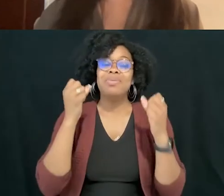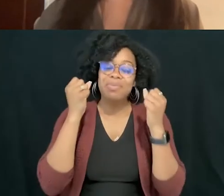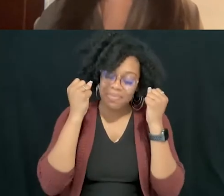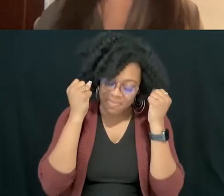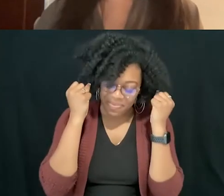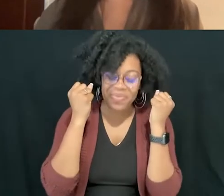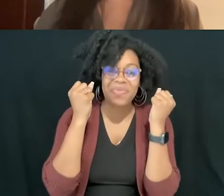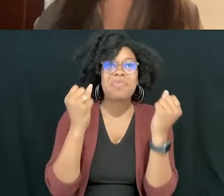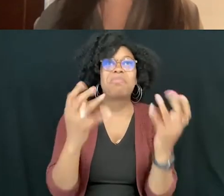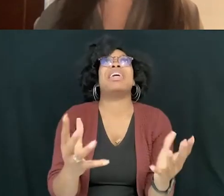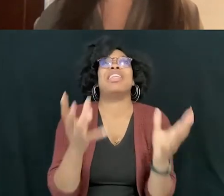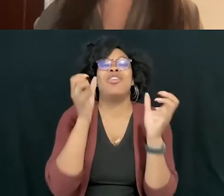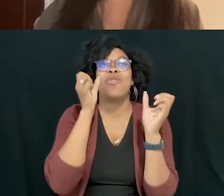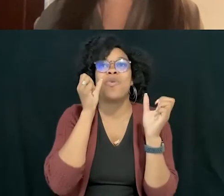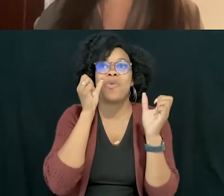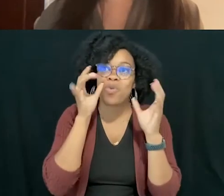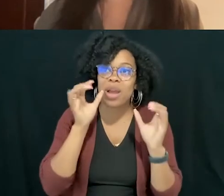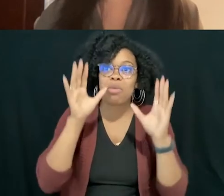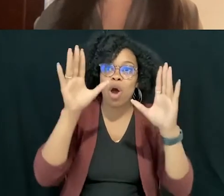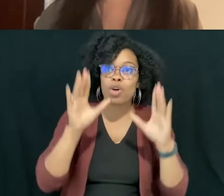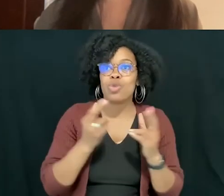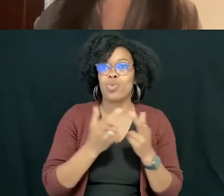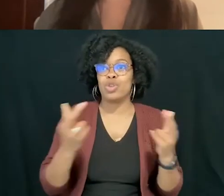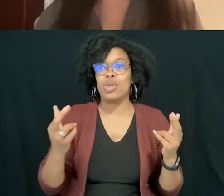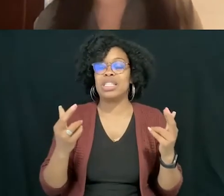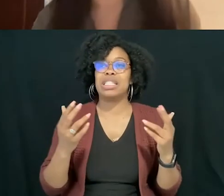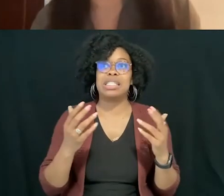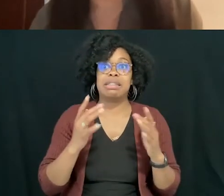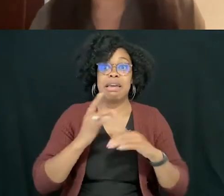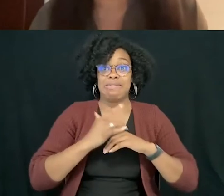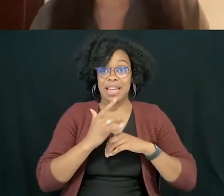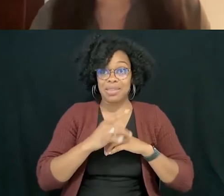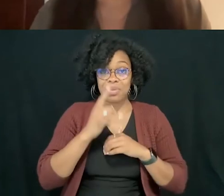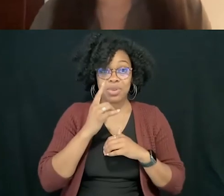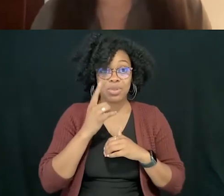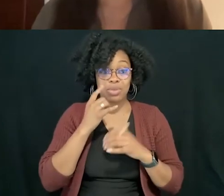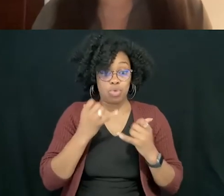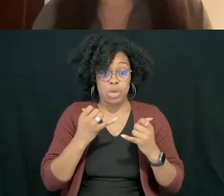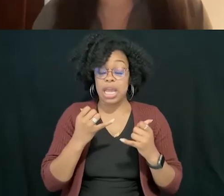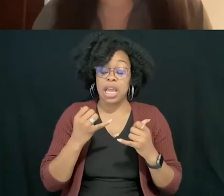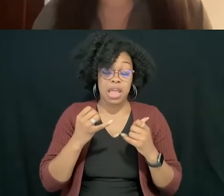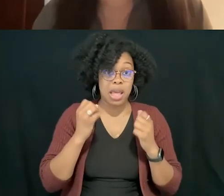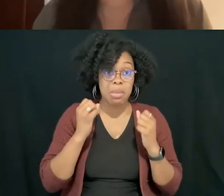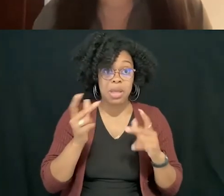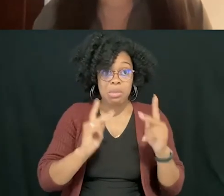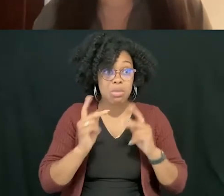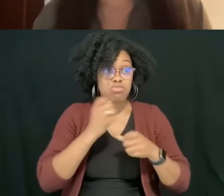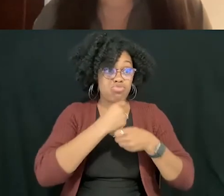that are available to us today, uh, that are being created. Corey and Fiona's books